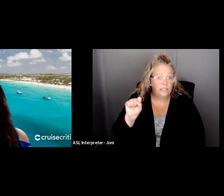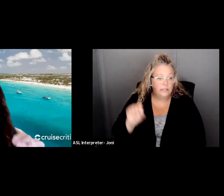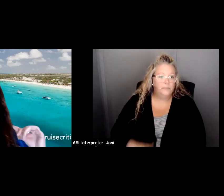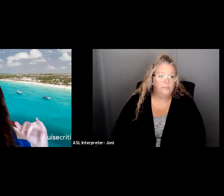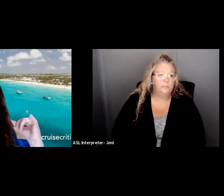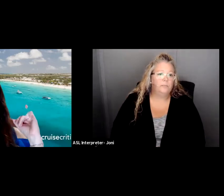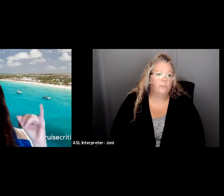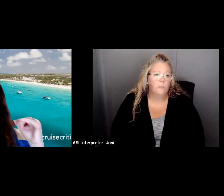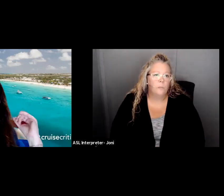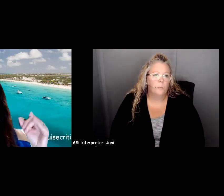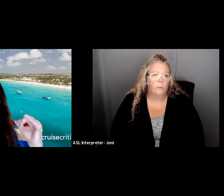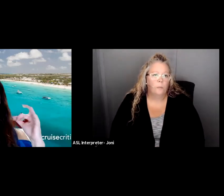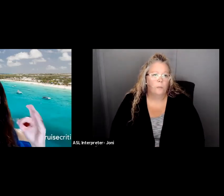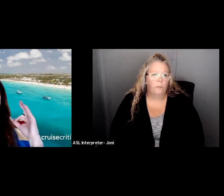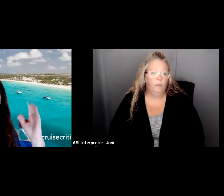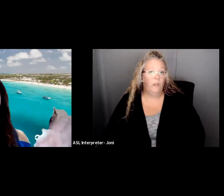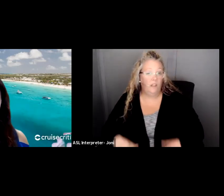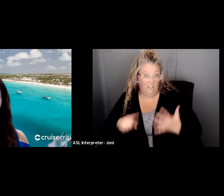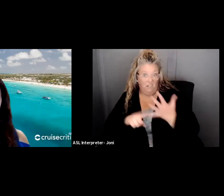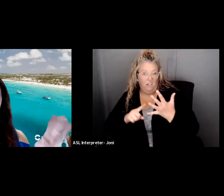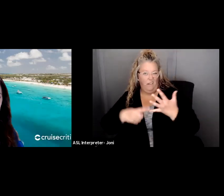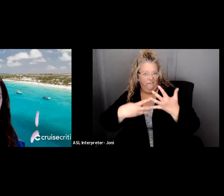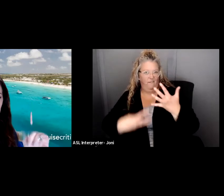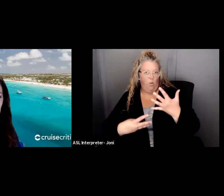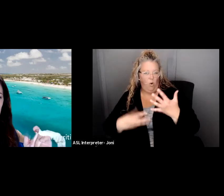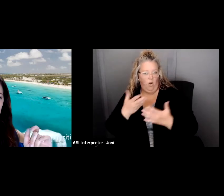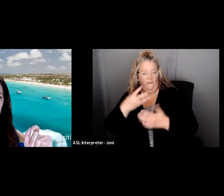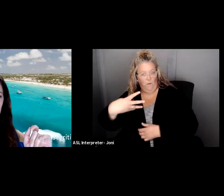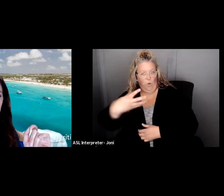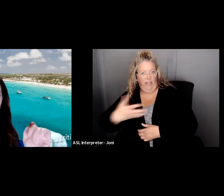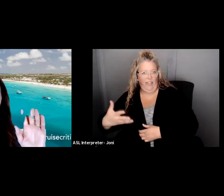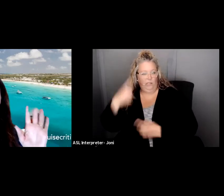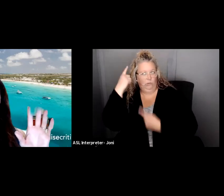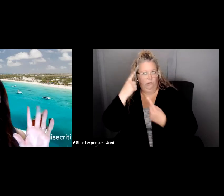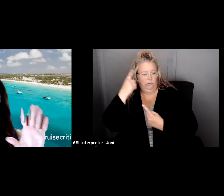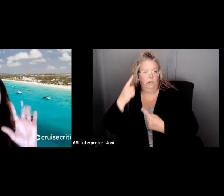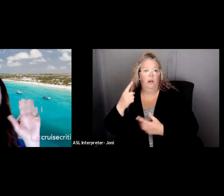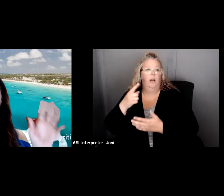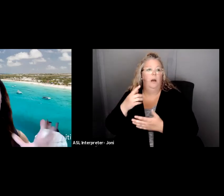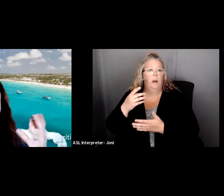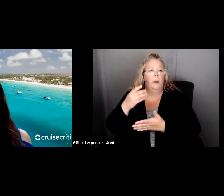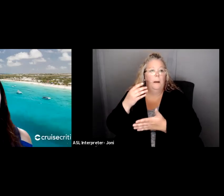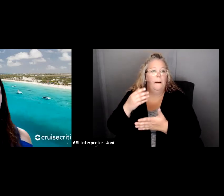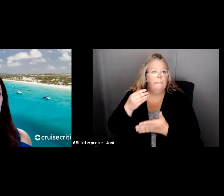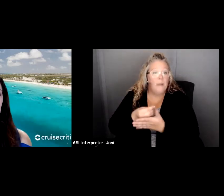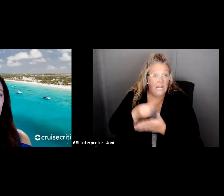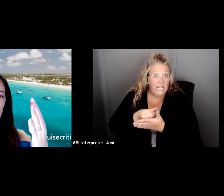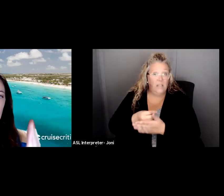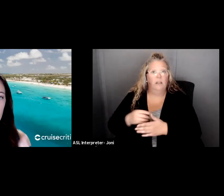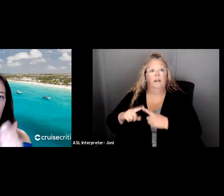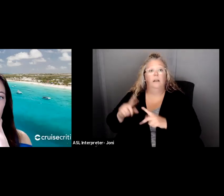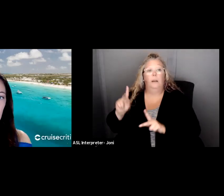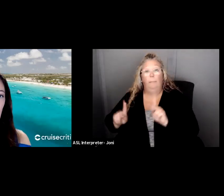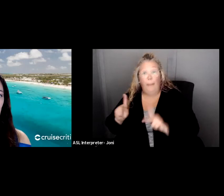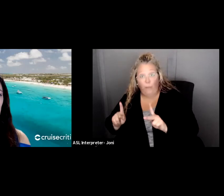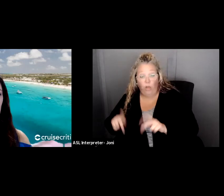buckets of resources that you need to think about money, people, time, and assets. So let's go through those. I'm going to give some sample questions of what